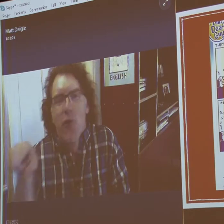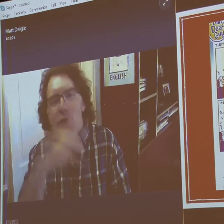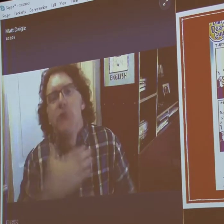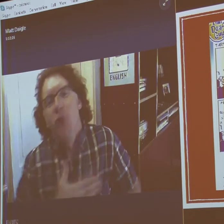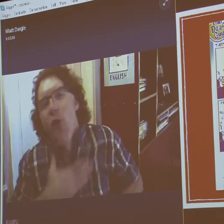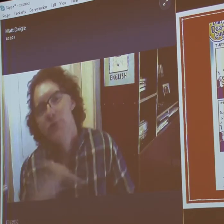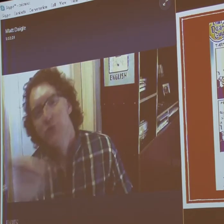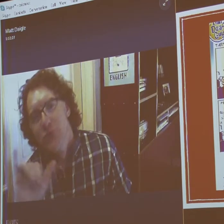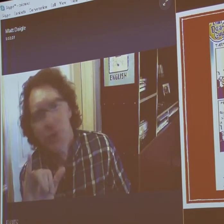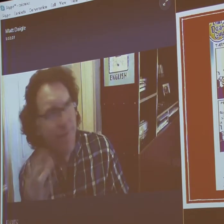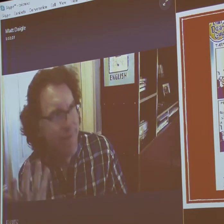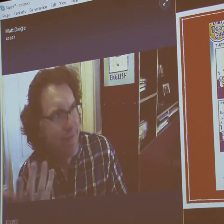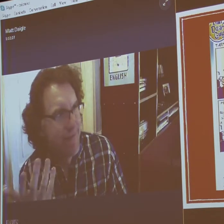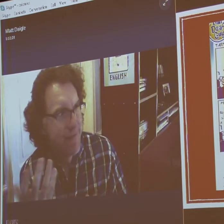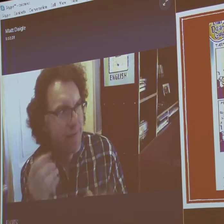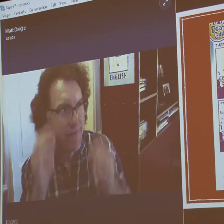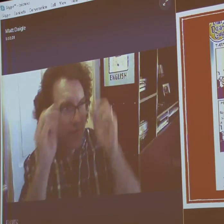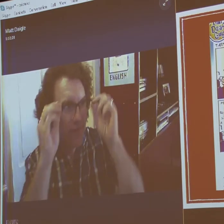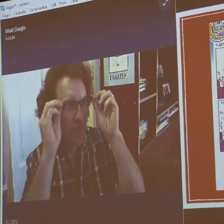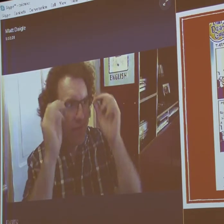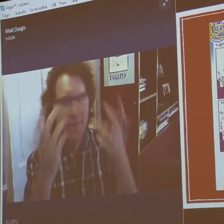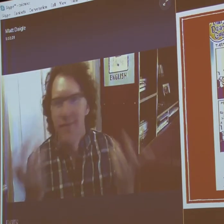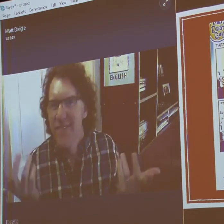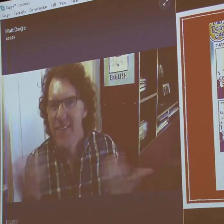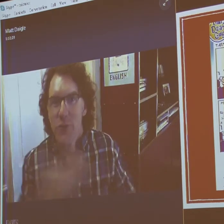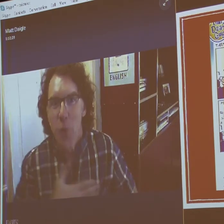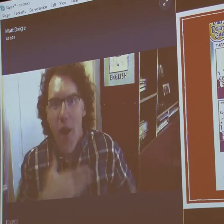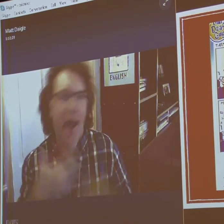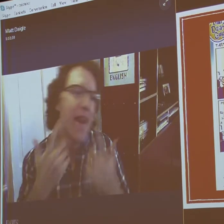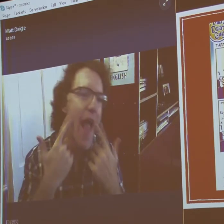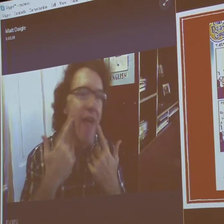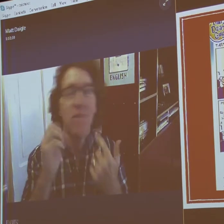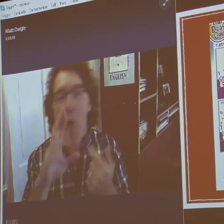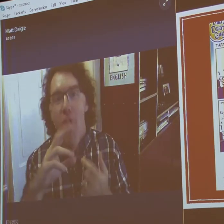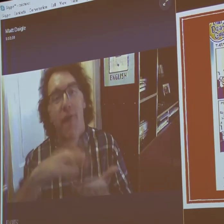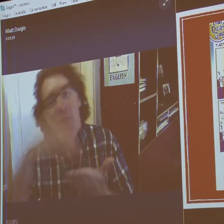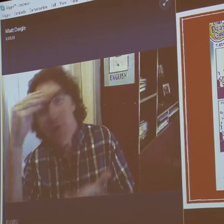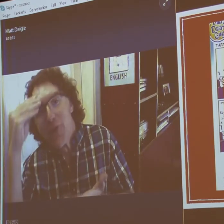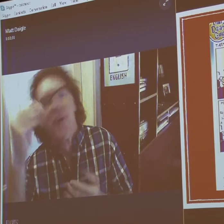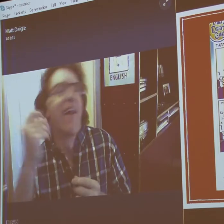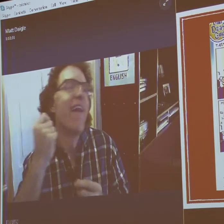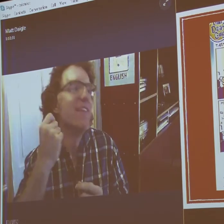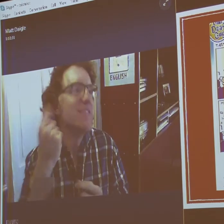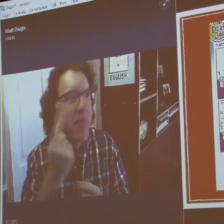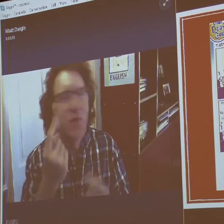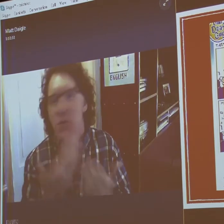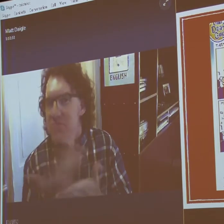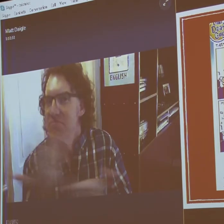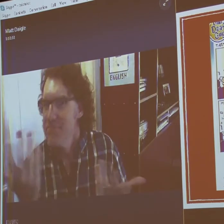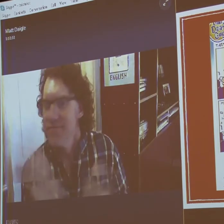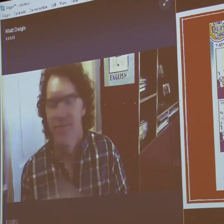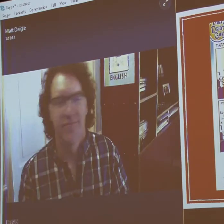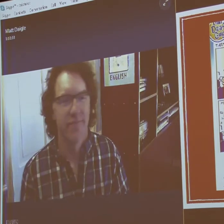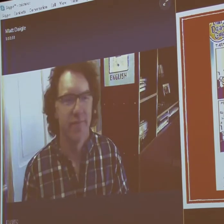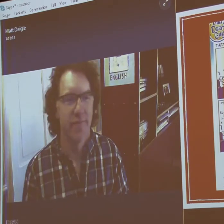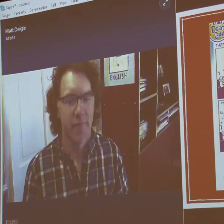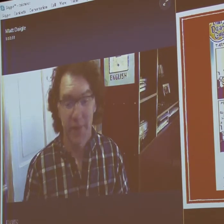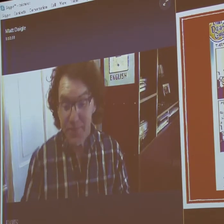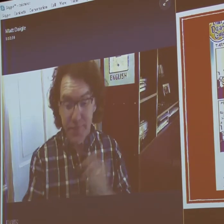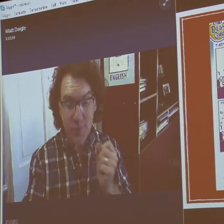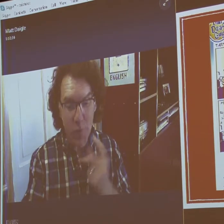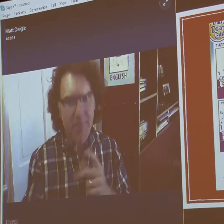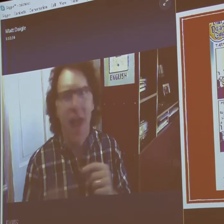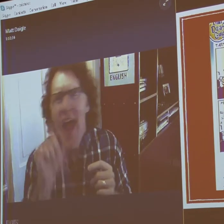well. You know, we want everyone to be able to enjoy it, and laugh or learn or be educated or whatever.